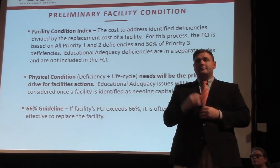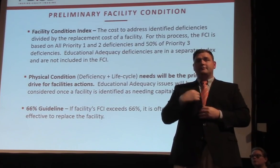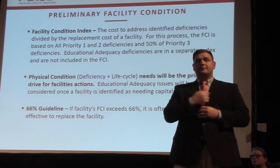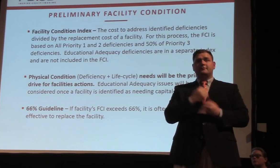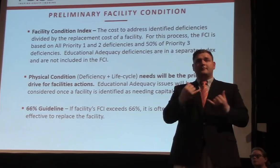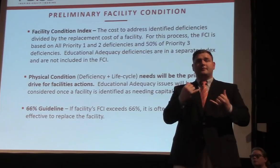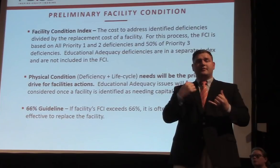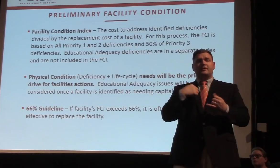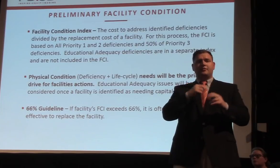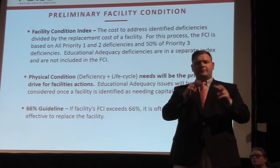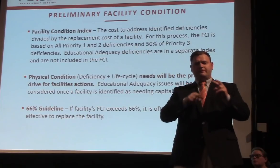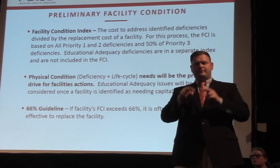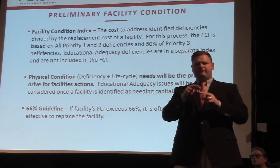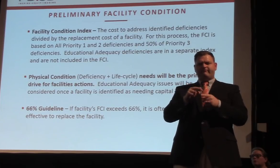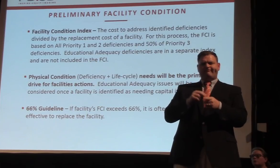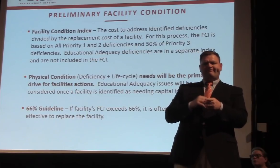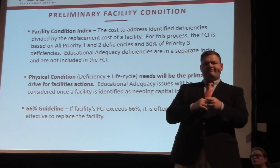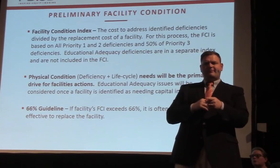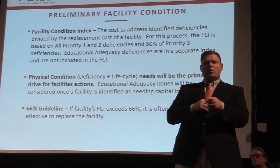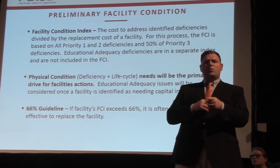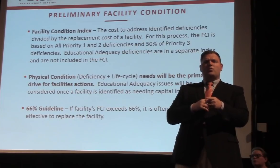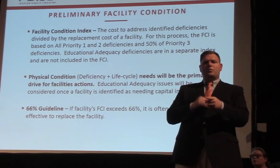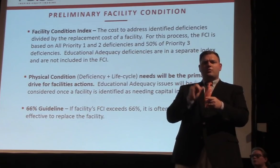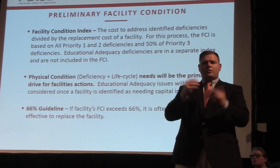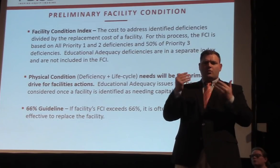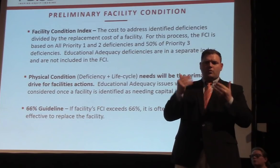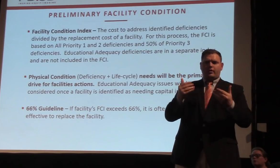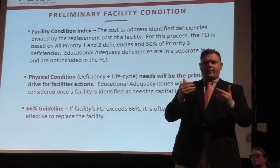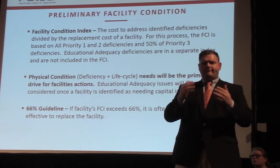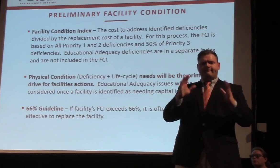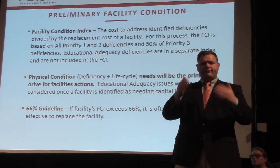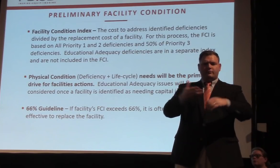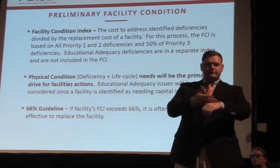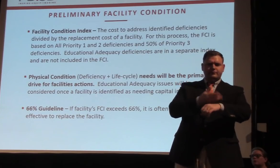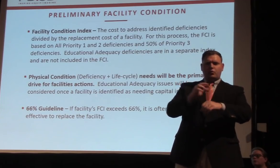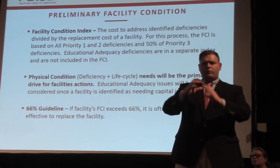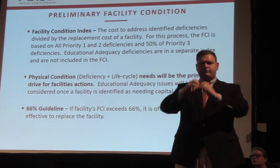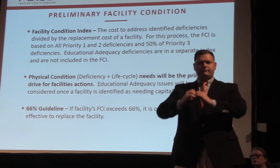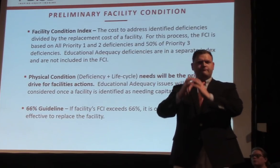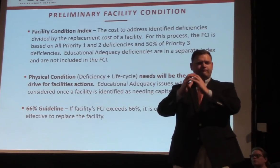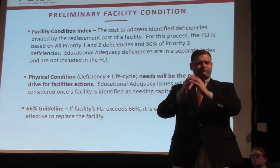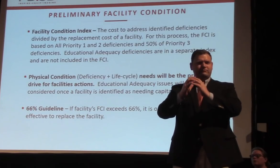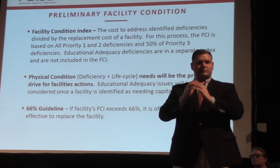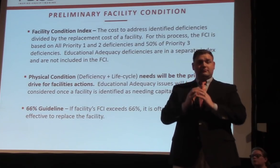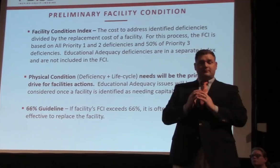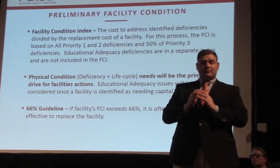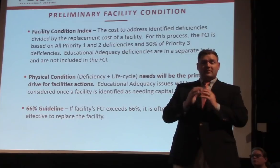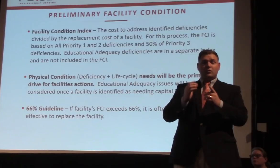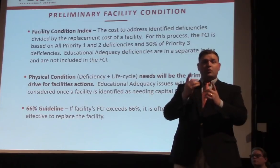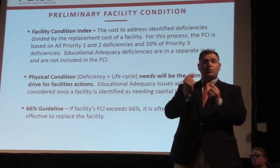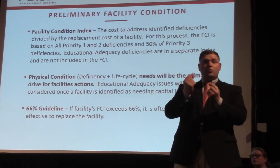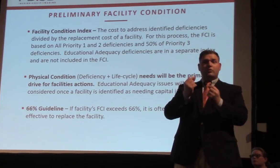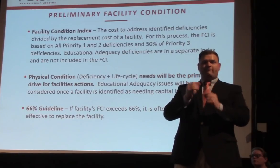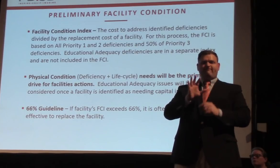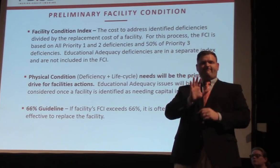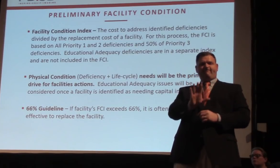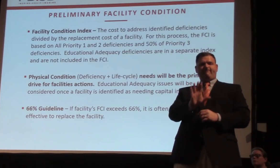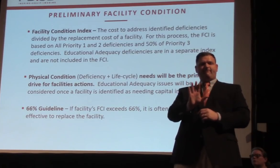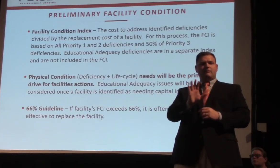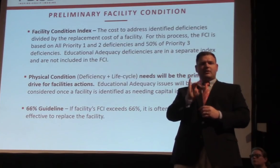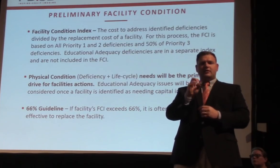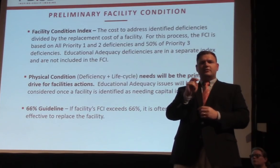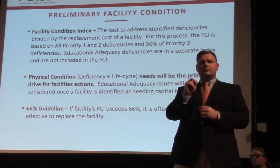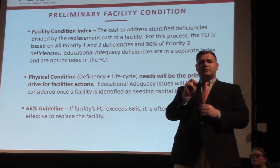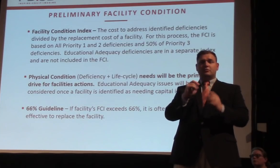you know, what triggers an action on a facility, we're looking primarily at that physical condition. We're not using educational adequacy